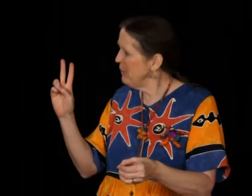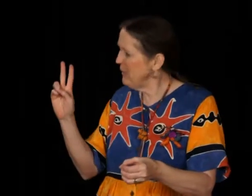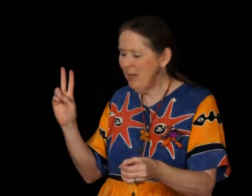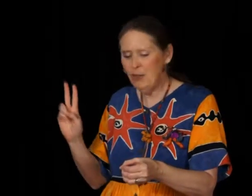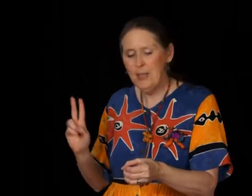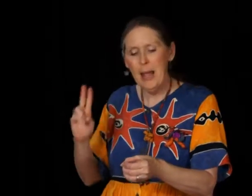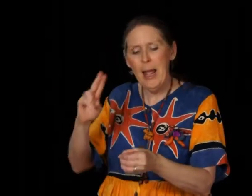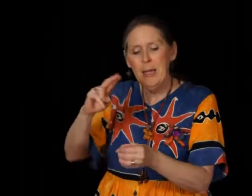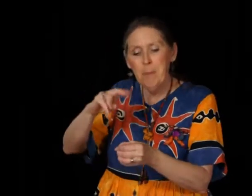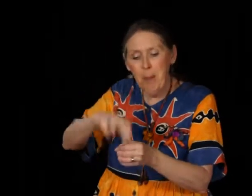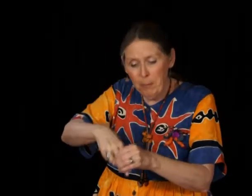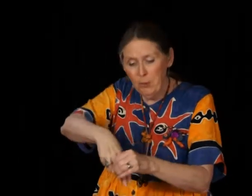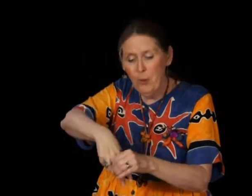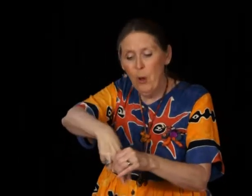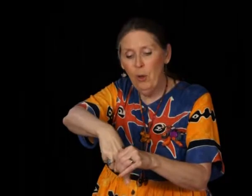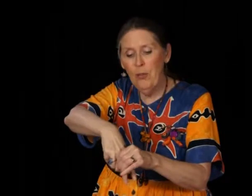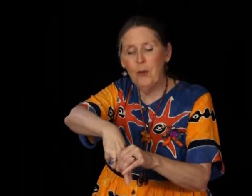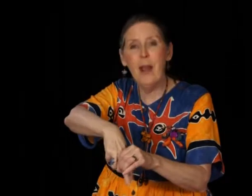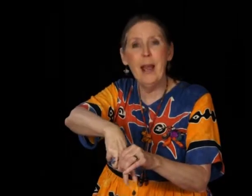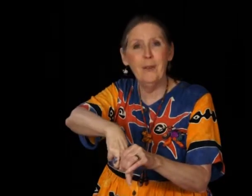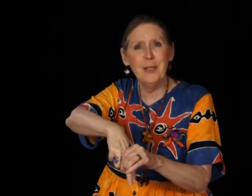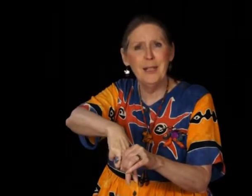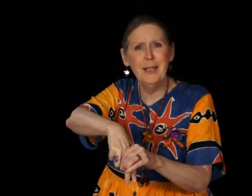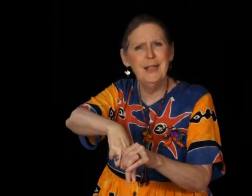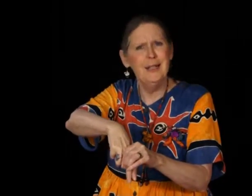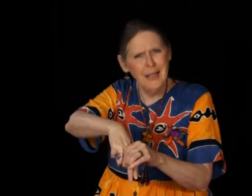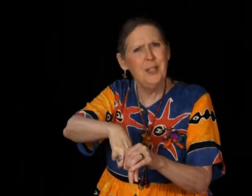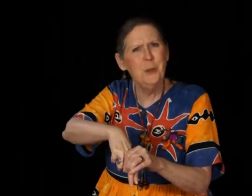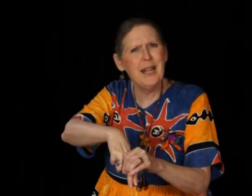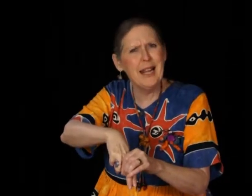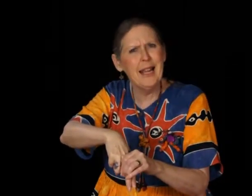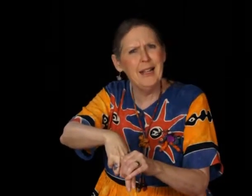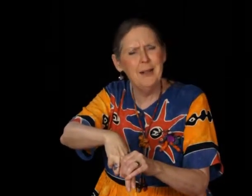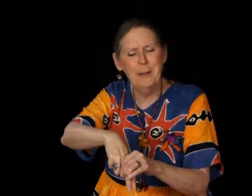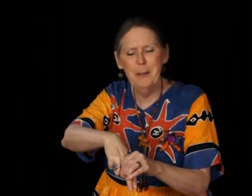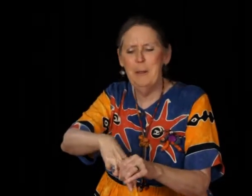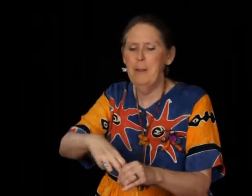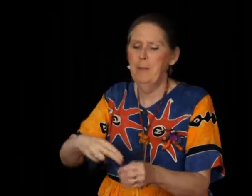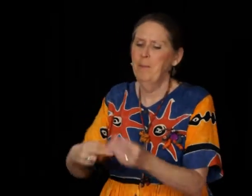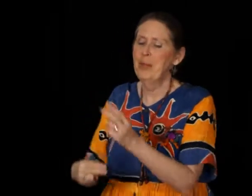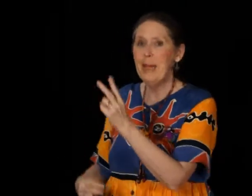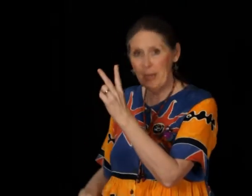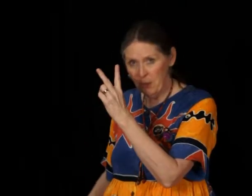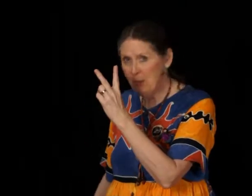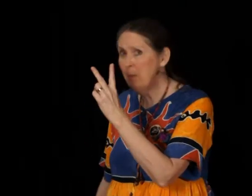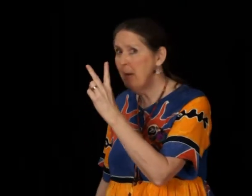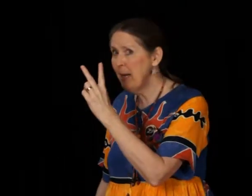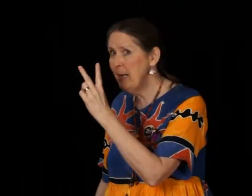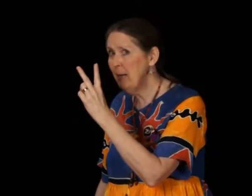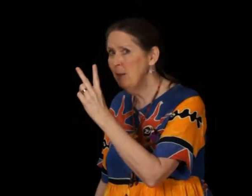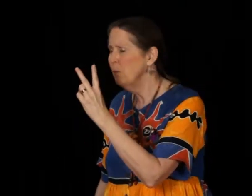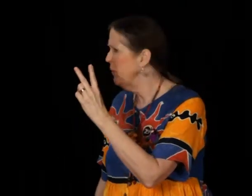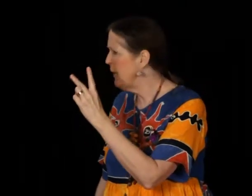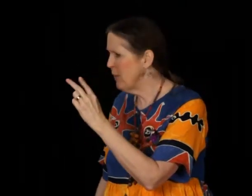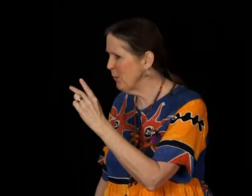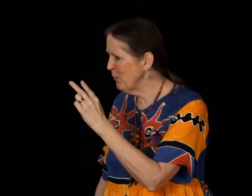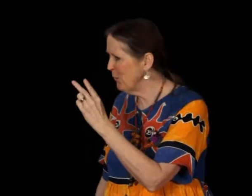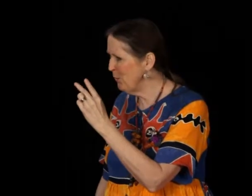his ears and he pops through the hole in the ground. Let's do it again. Here's a bunny with ears so